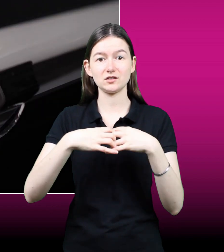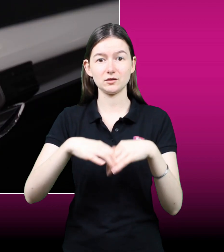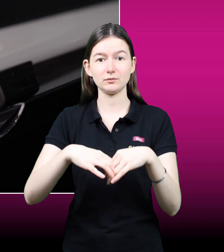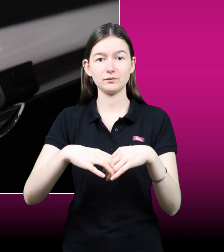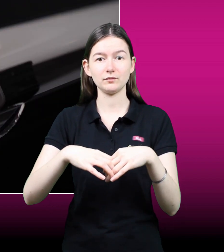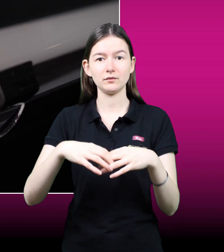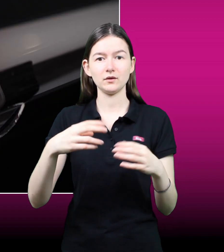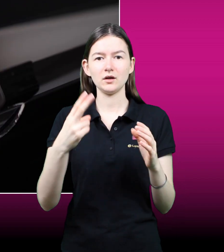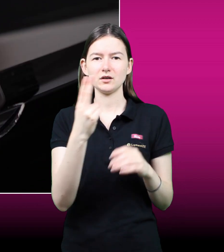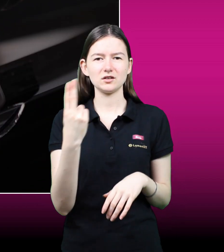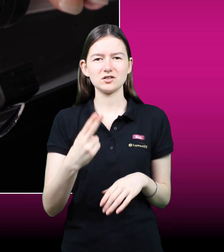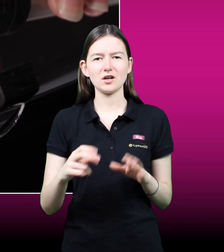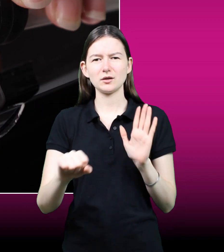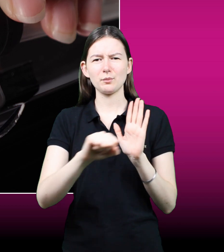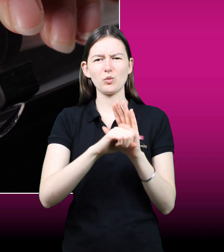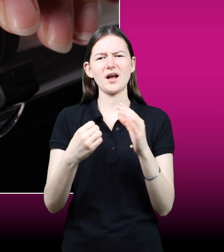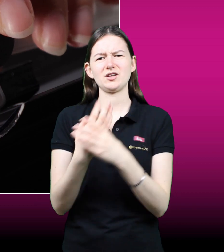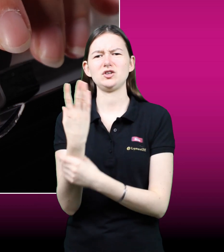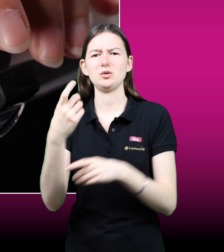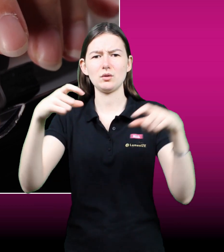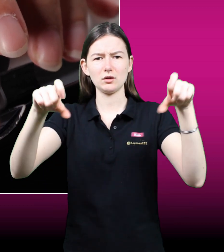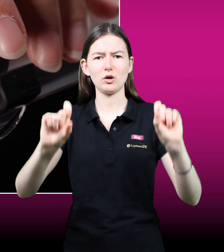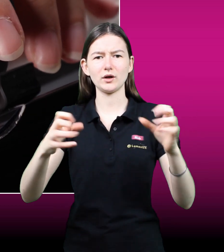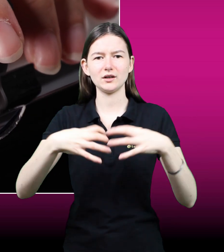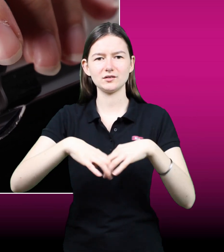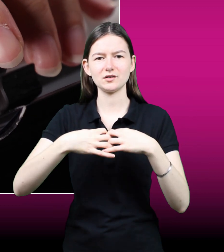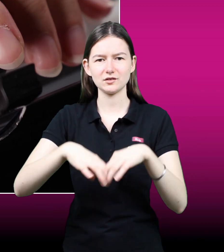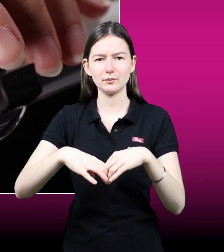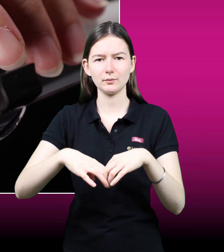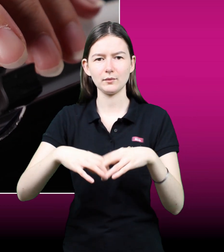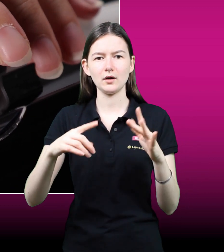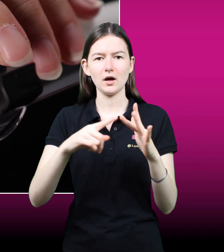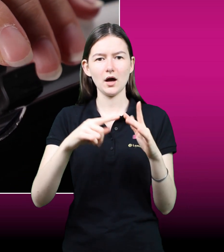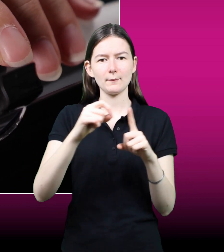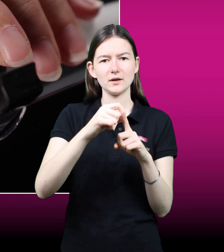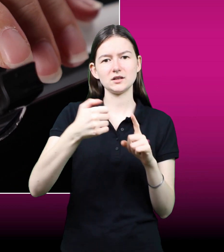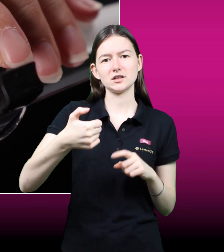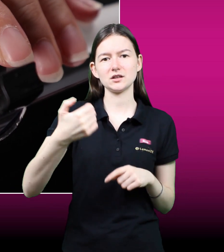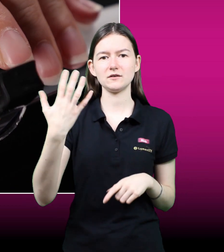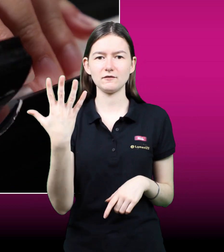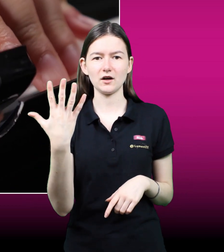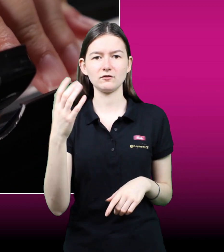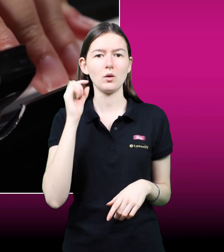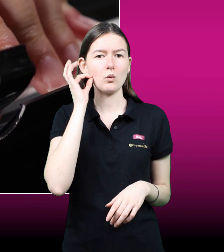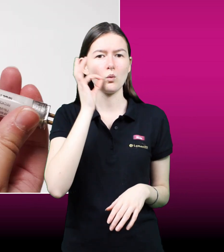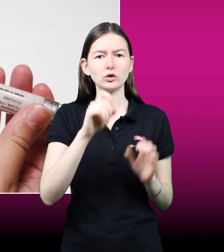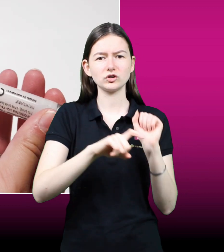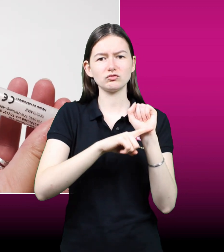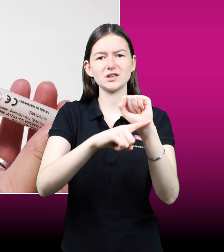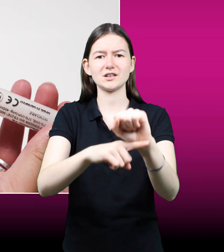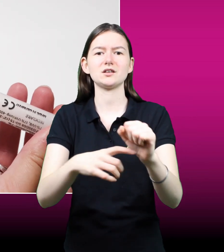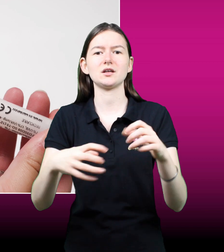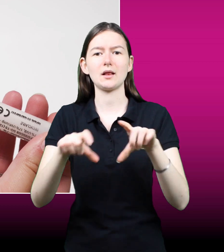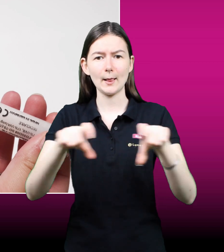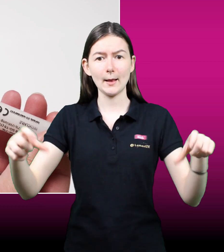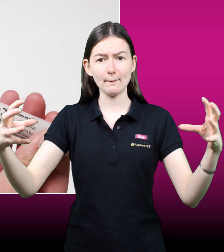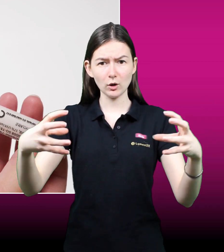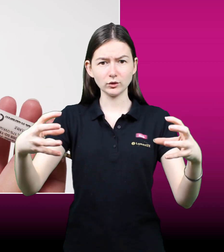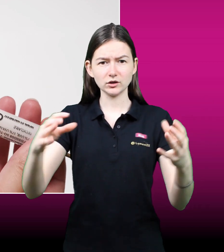IP65 water-resistant lamp holder that greatly speeds up the lamp-changing process and reduces